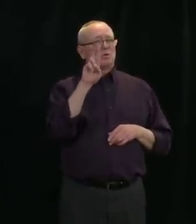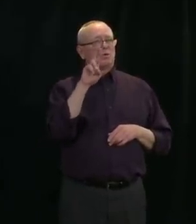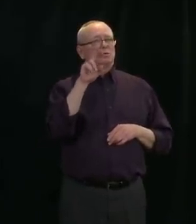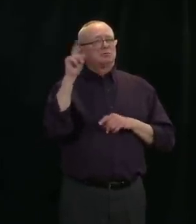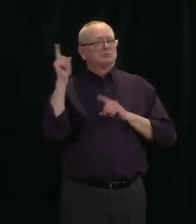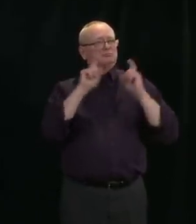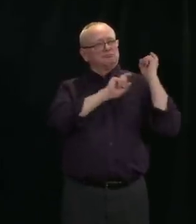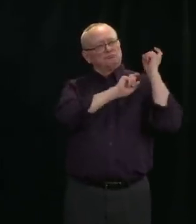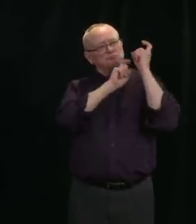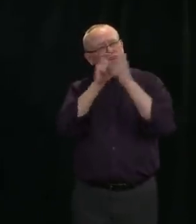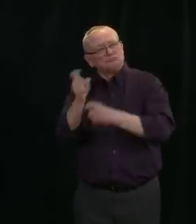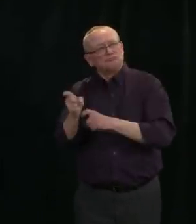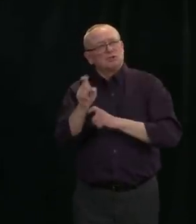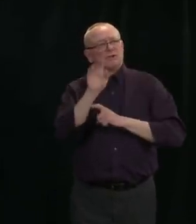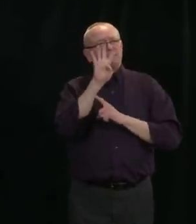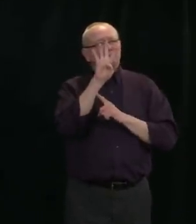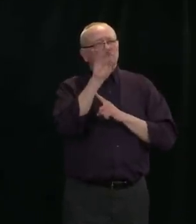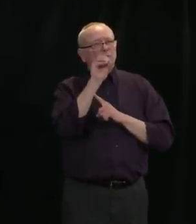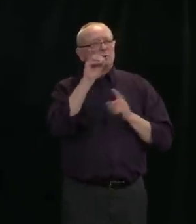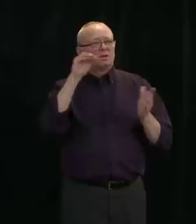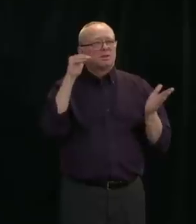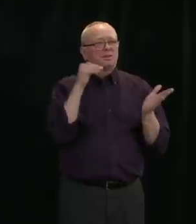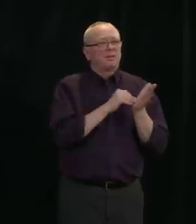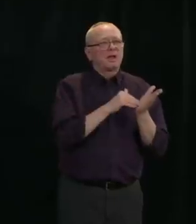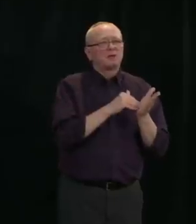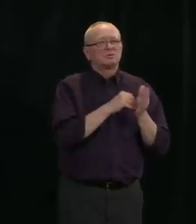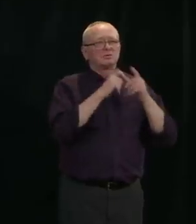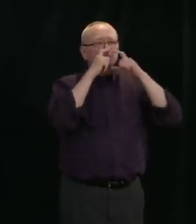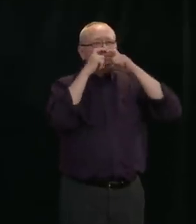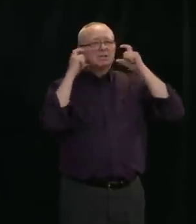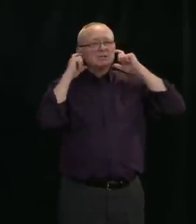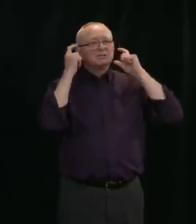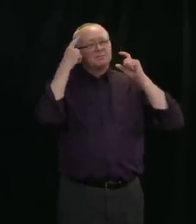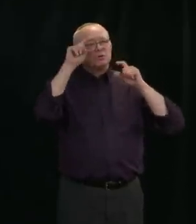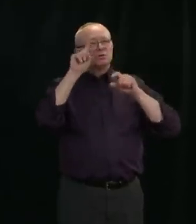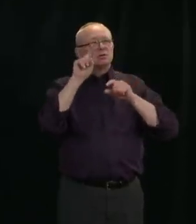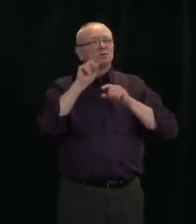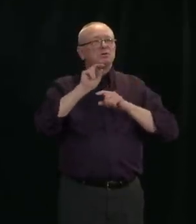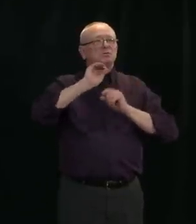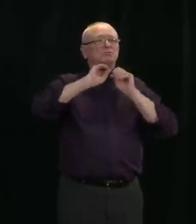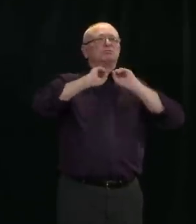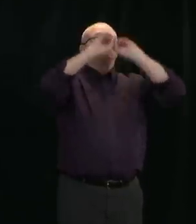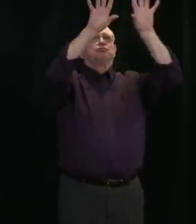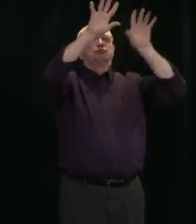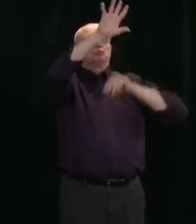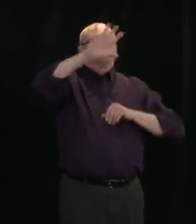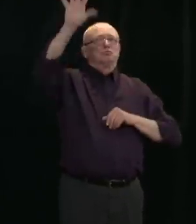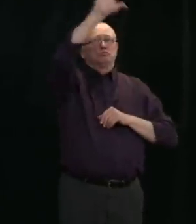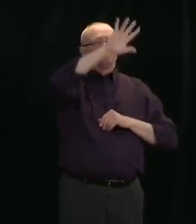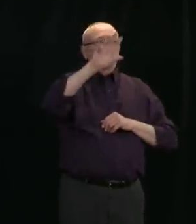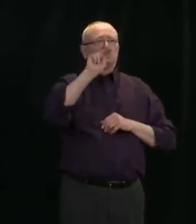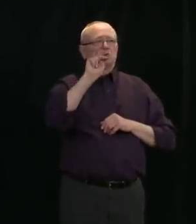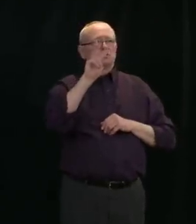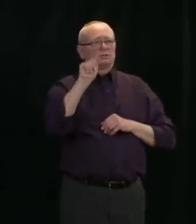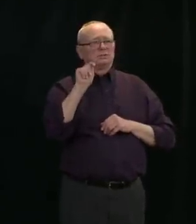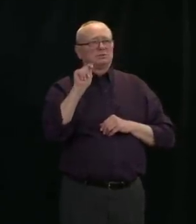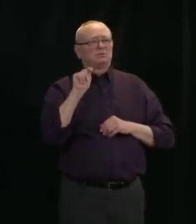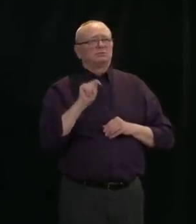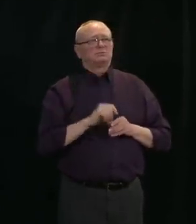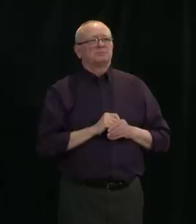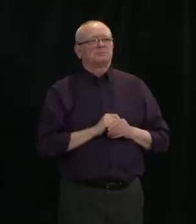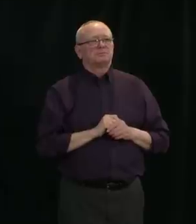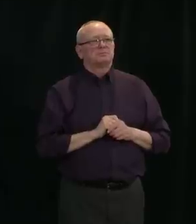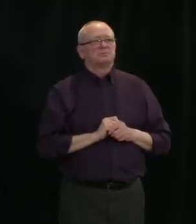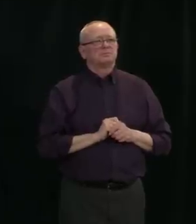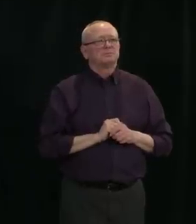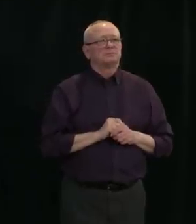for distribution across the three northern territories. Lastly, I want to mention a couple more stories about local acts of exceptional